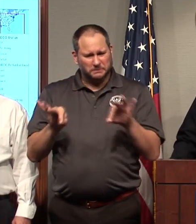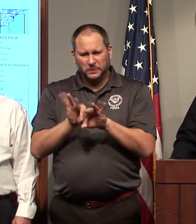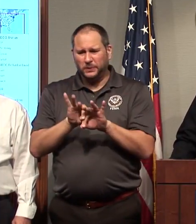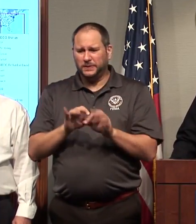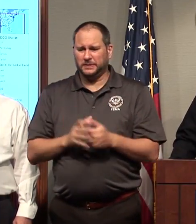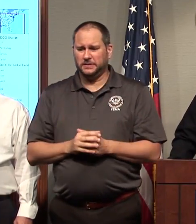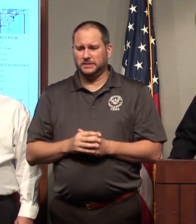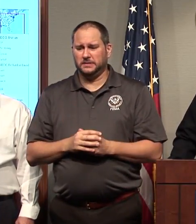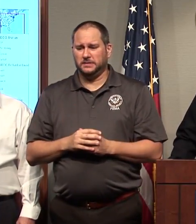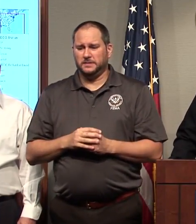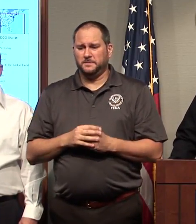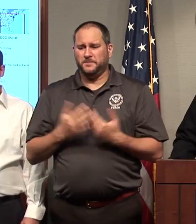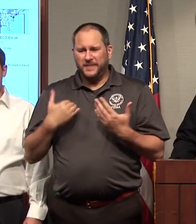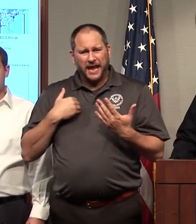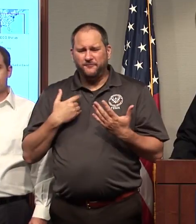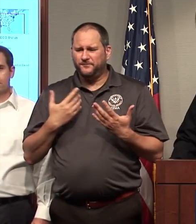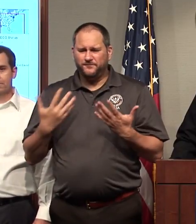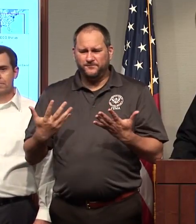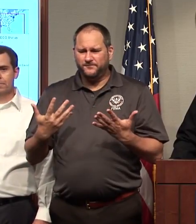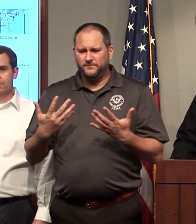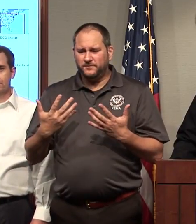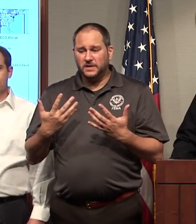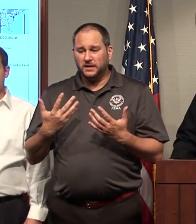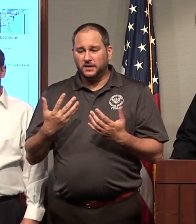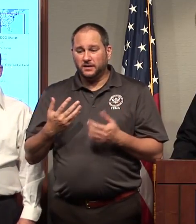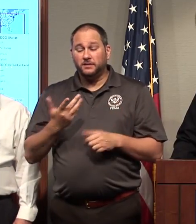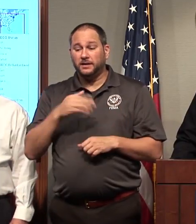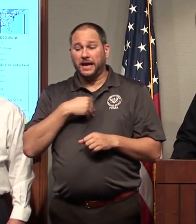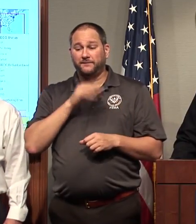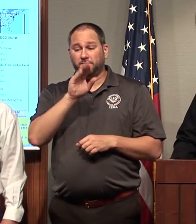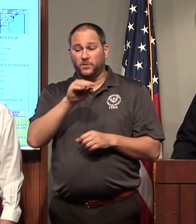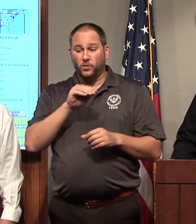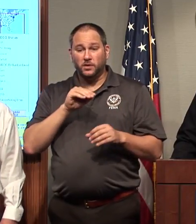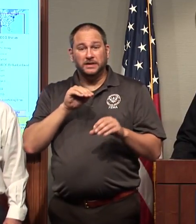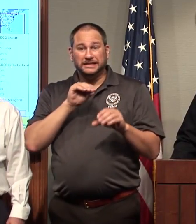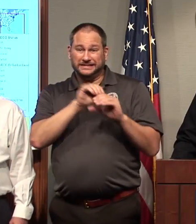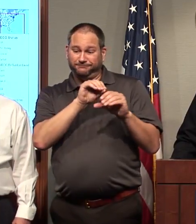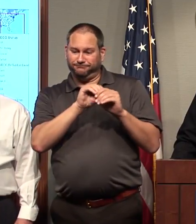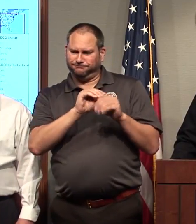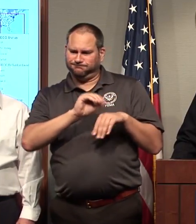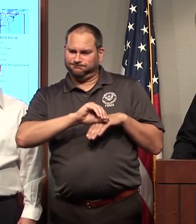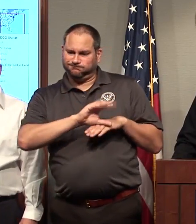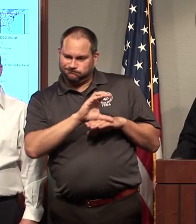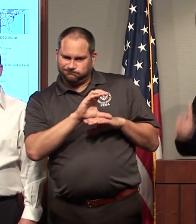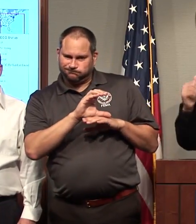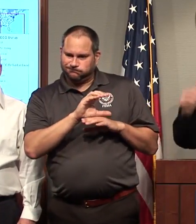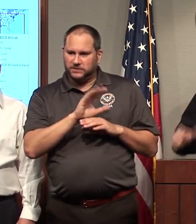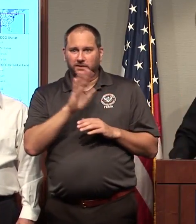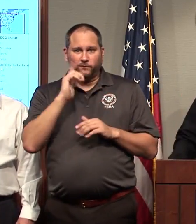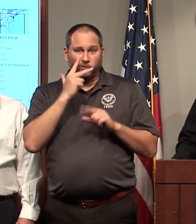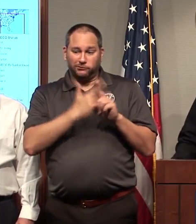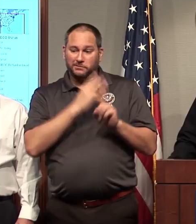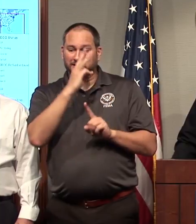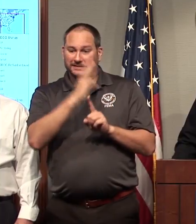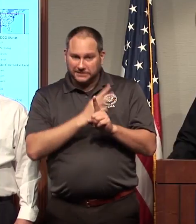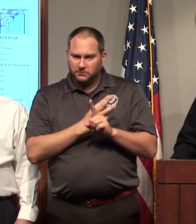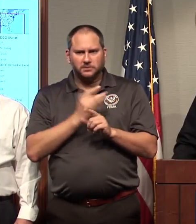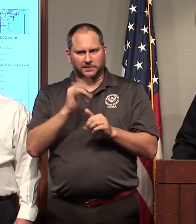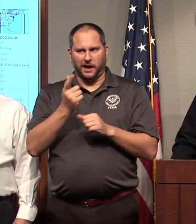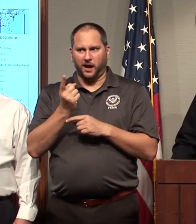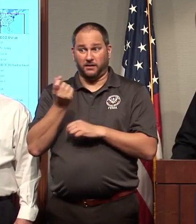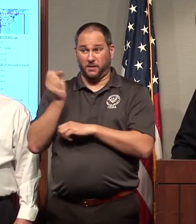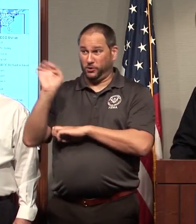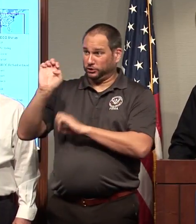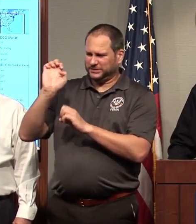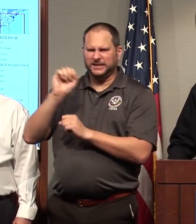the savings account for three to six months to overcome simple emergencies as well as the disaster to activate insurance policies and